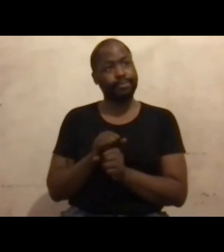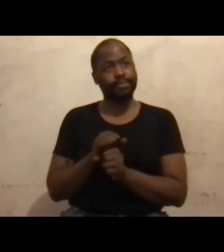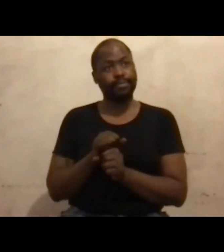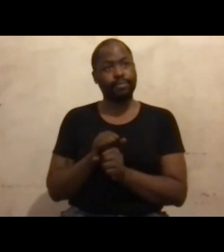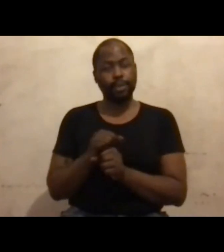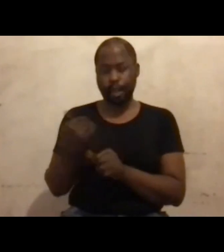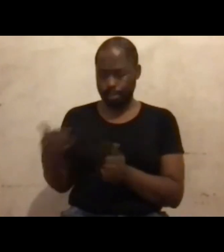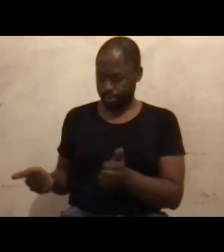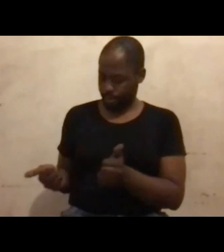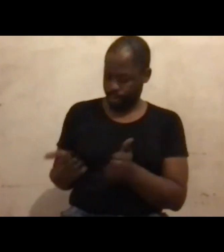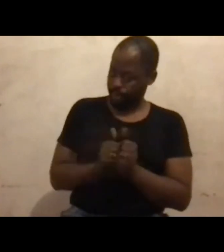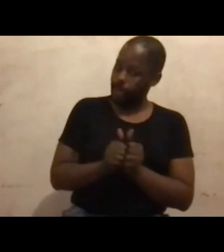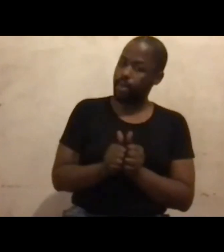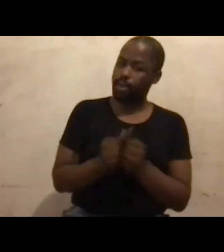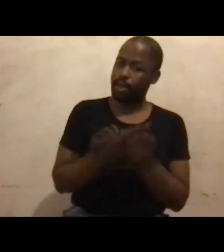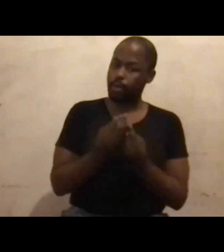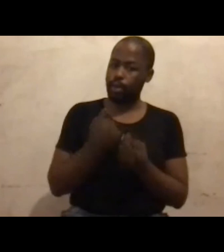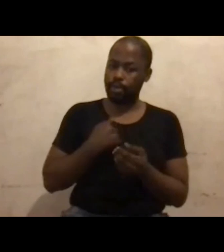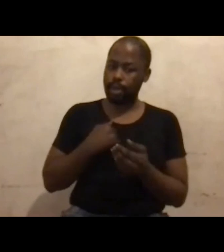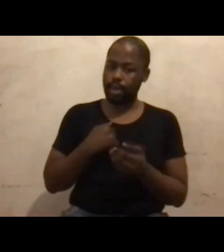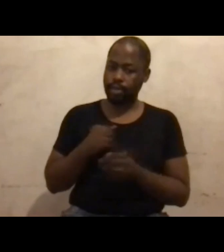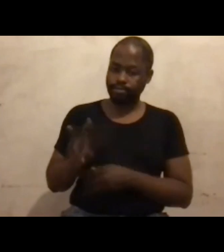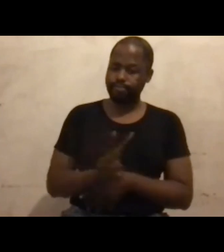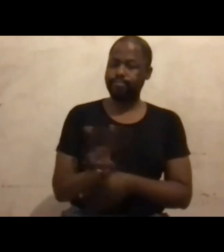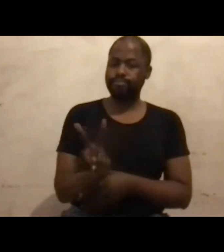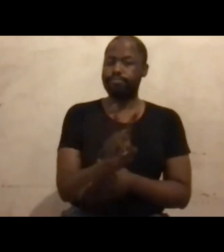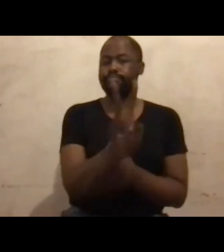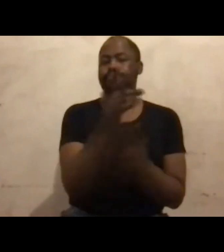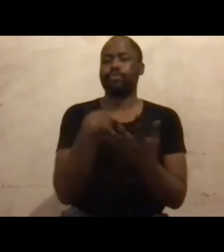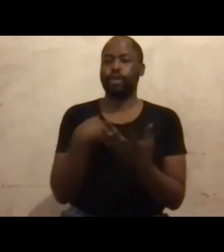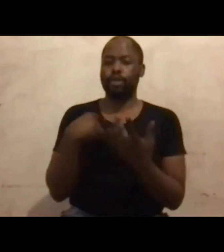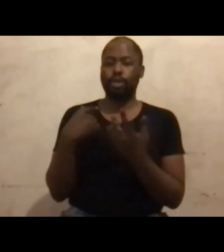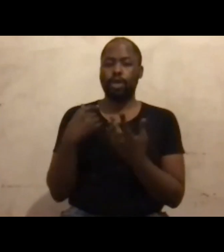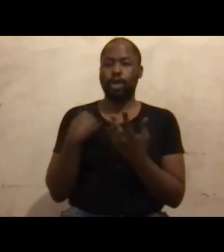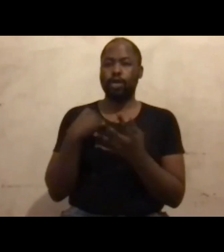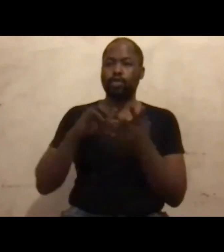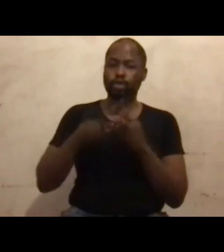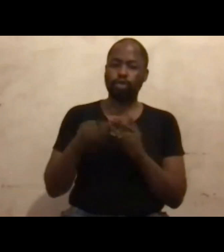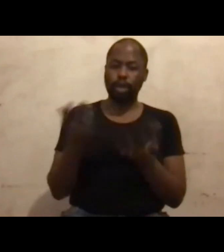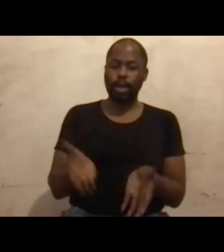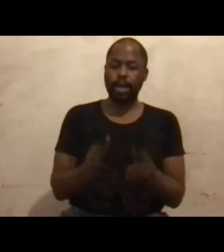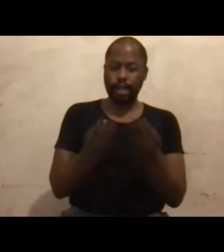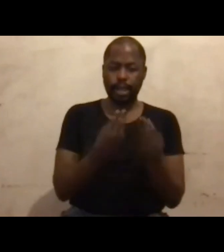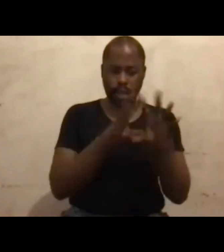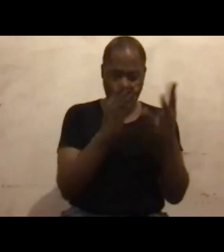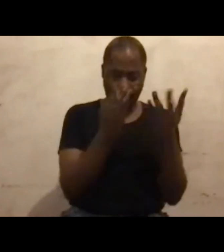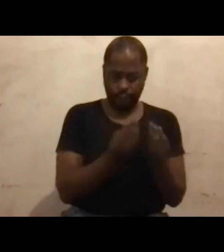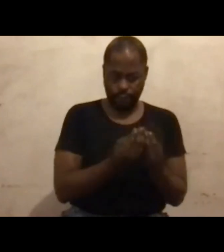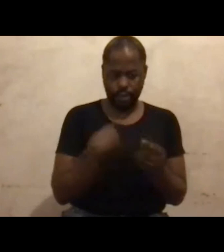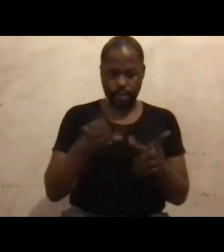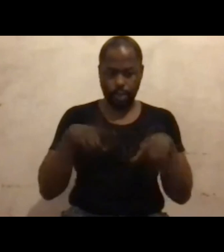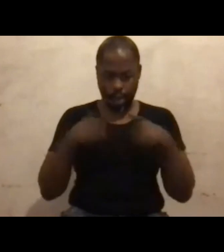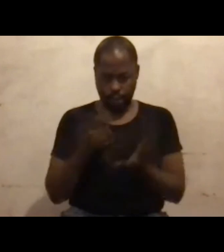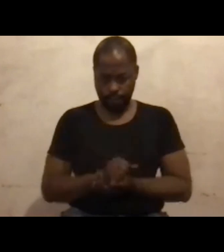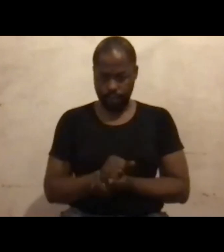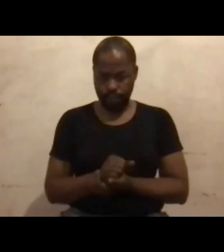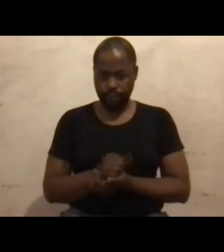with me, for me, as I move my next chapter along. Because if we don't